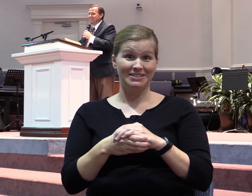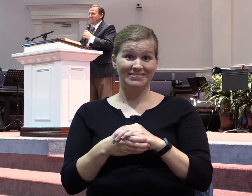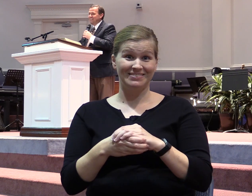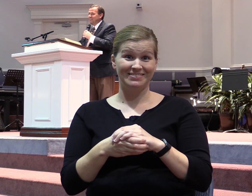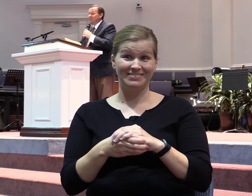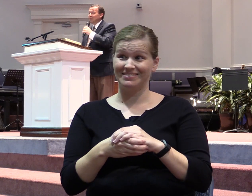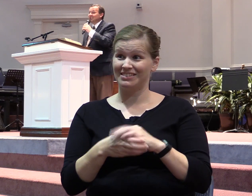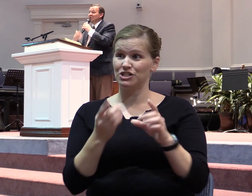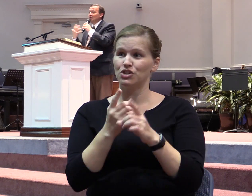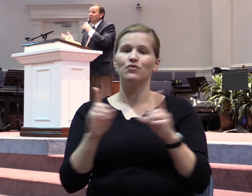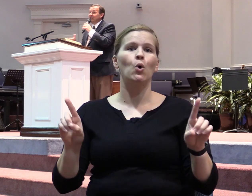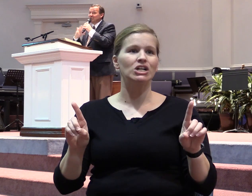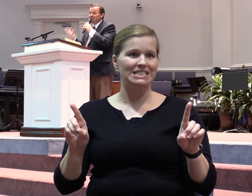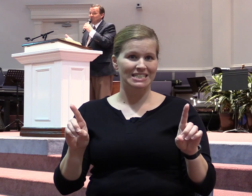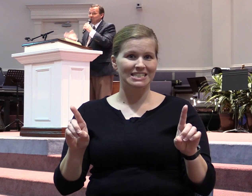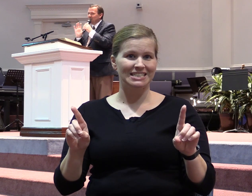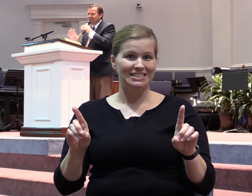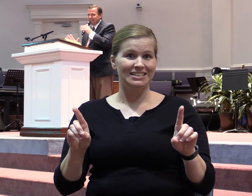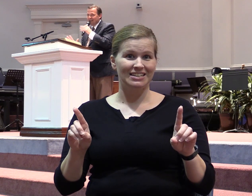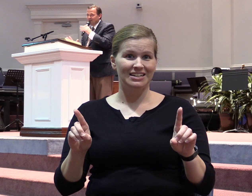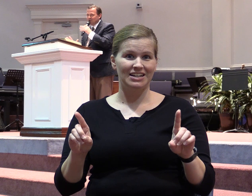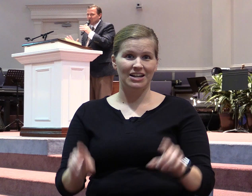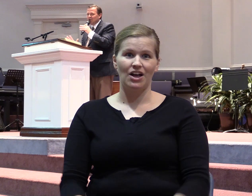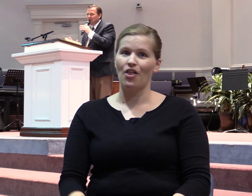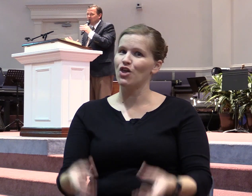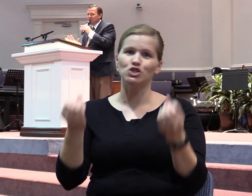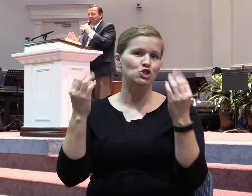$10 are so many jokes right there. So many jokes.